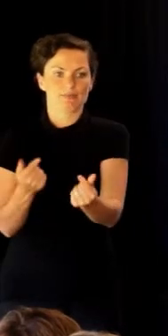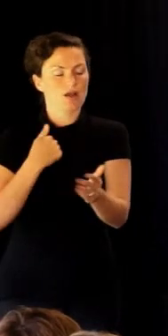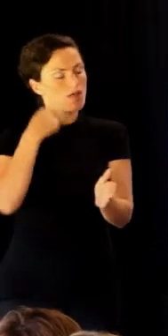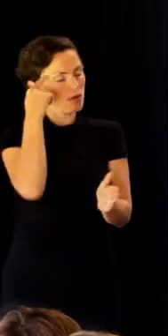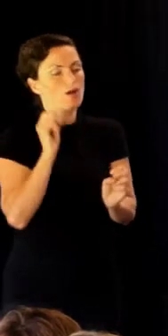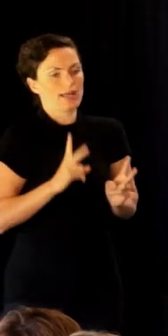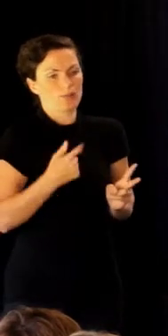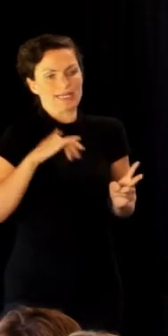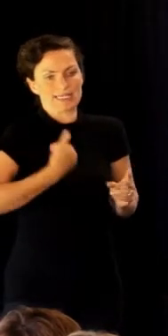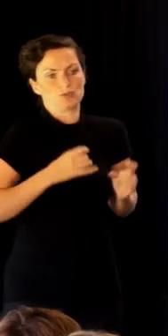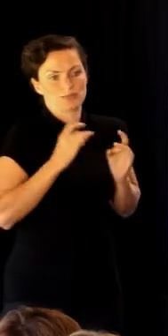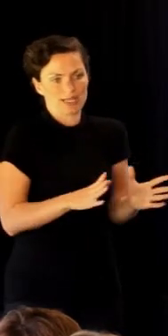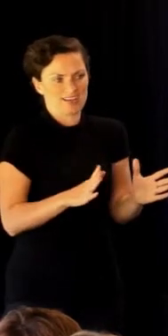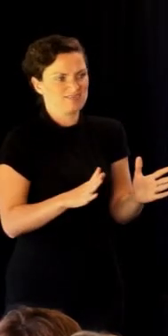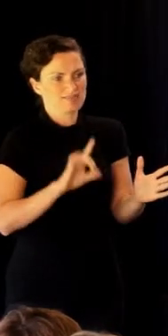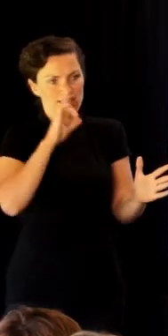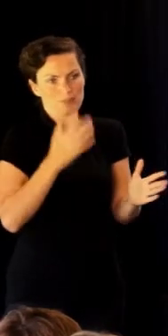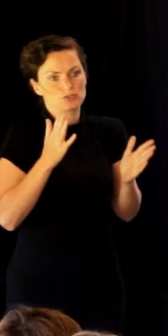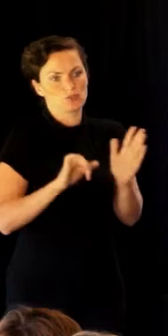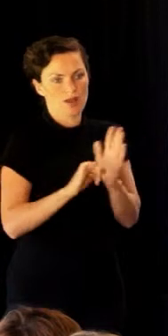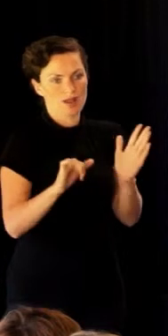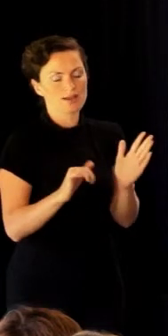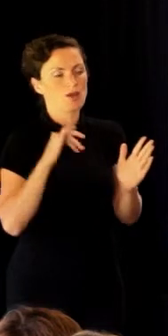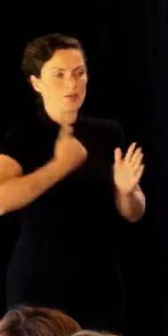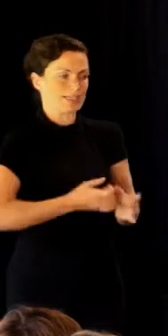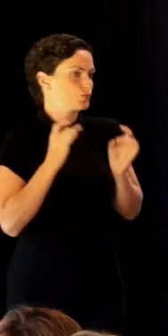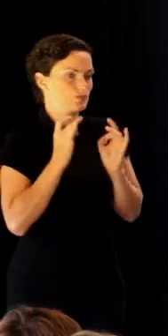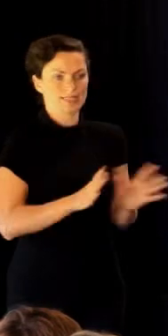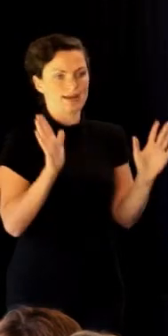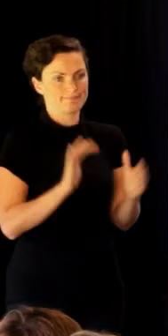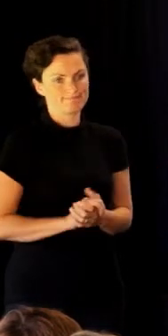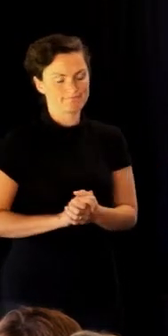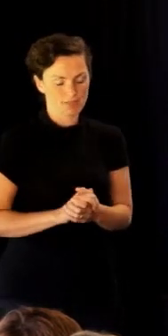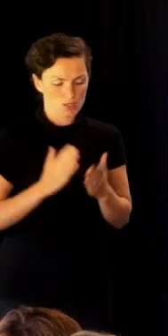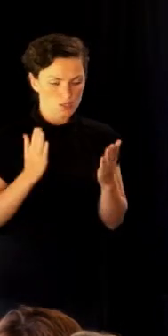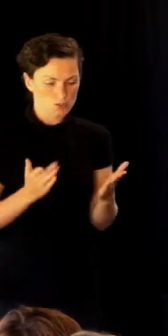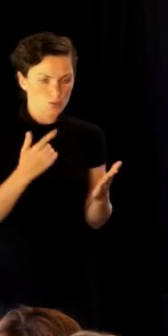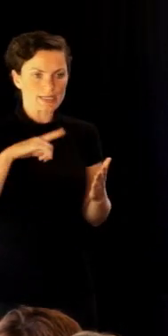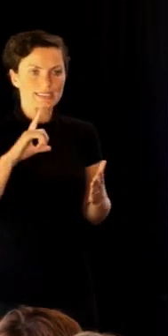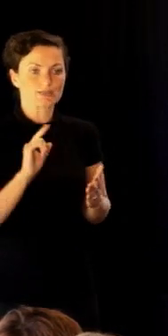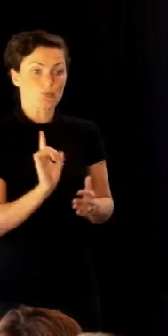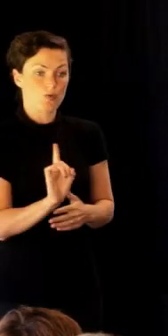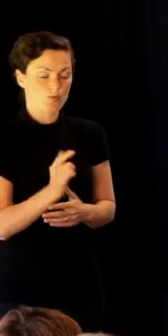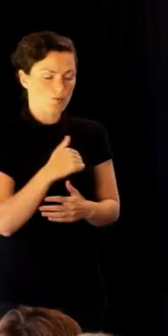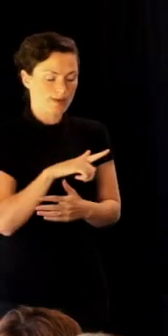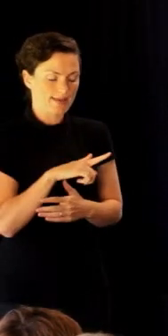So I thought, okay, well, how hard can that be? We'll just start. So what we did was we